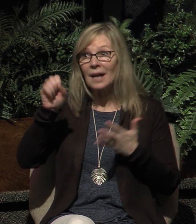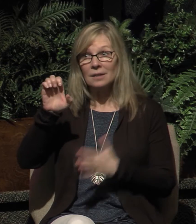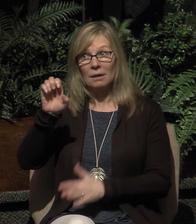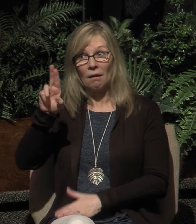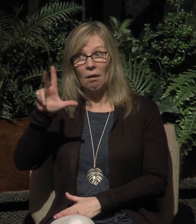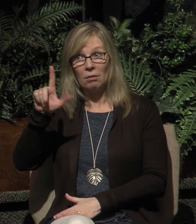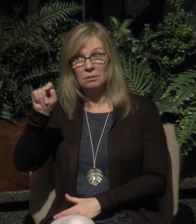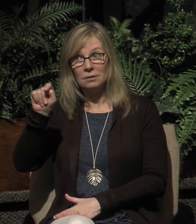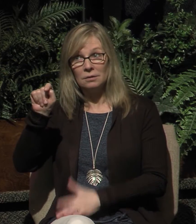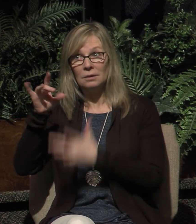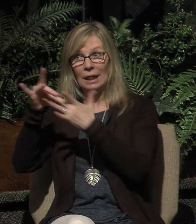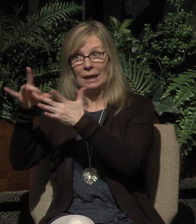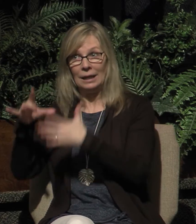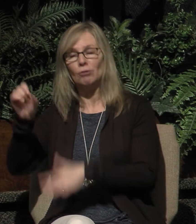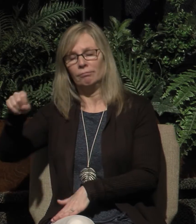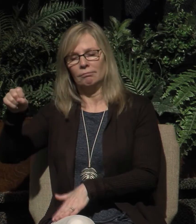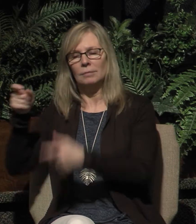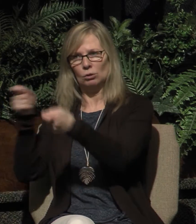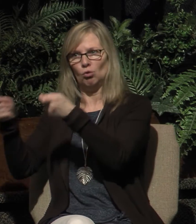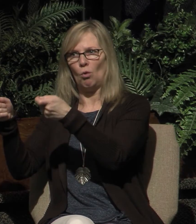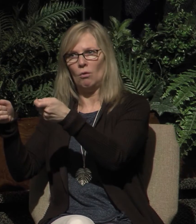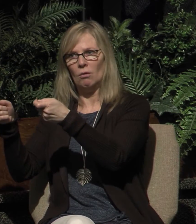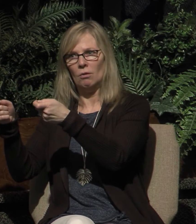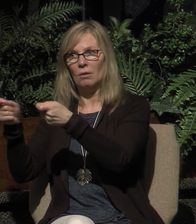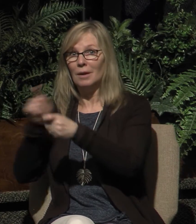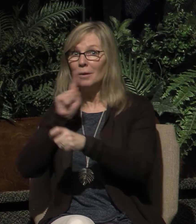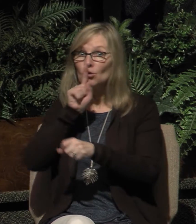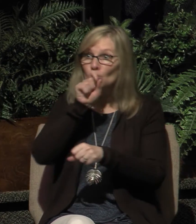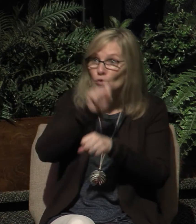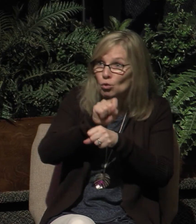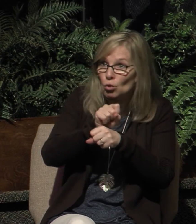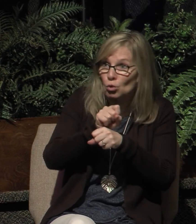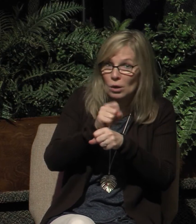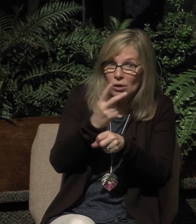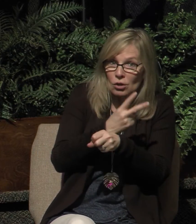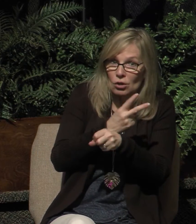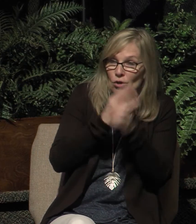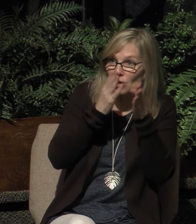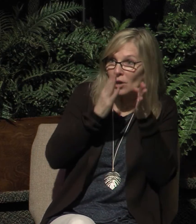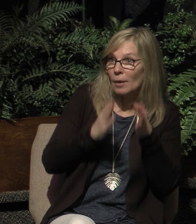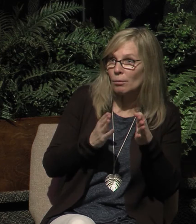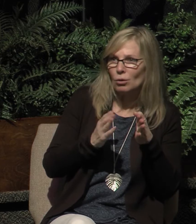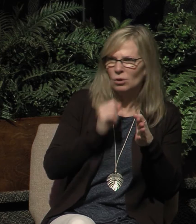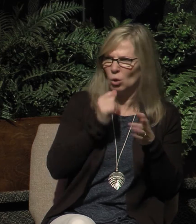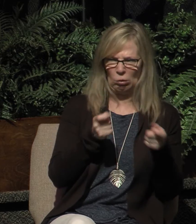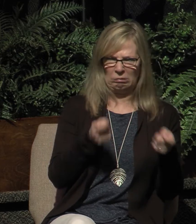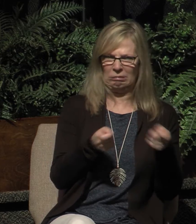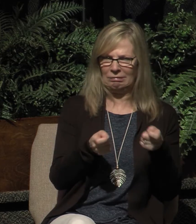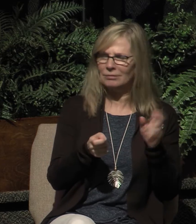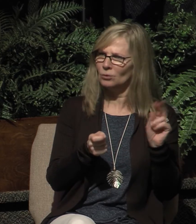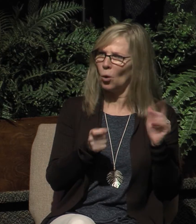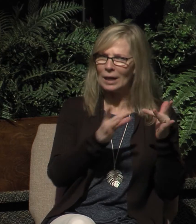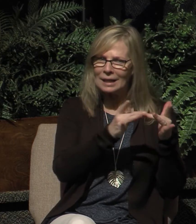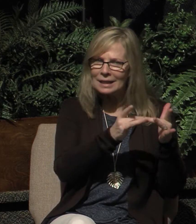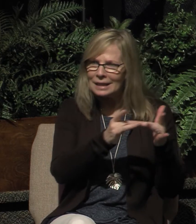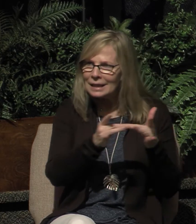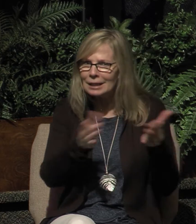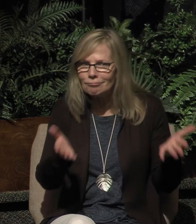their members, but not true shepherds. Yes, speaking for all of the elders, I want you to know that our commitment to you